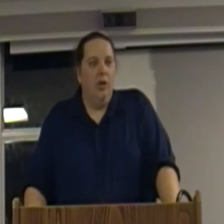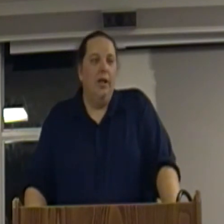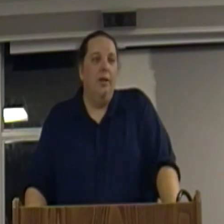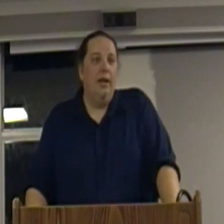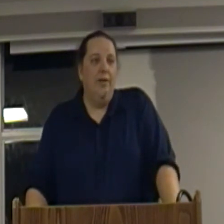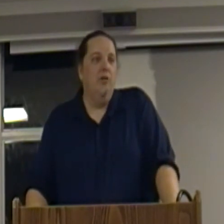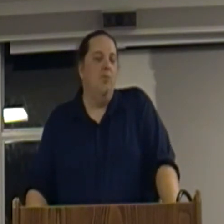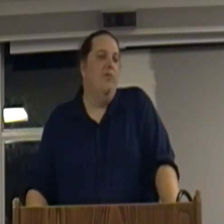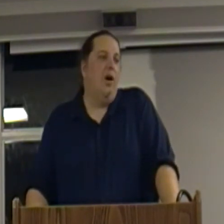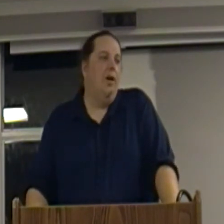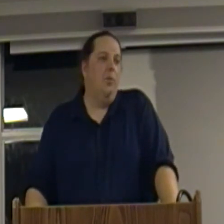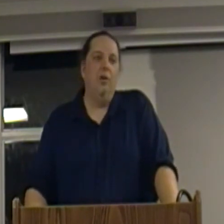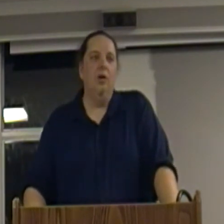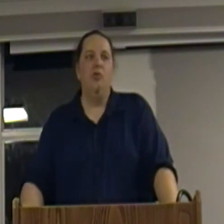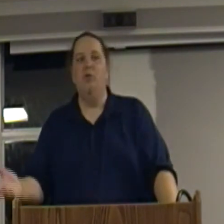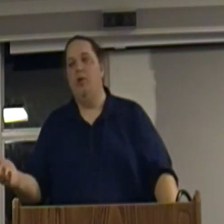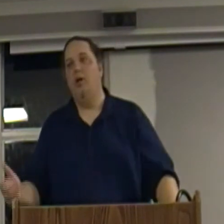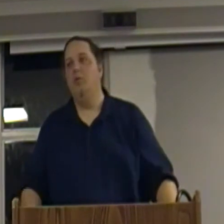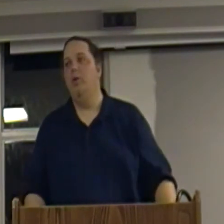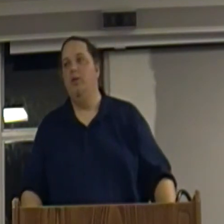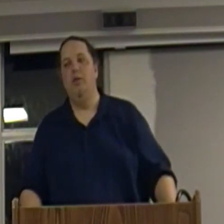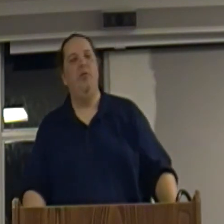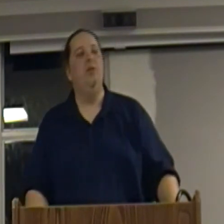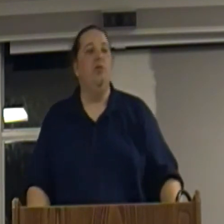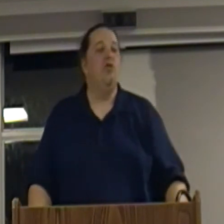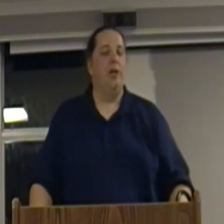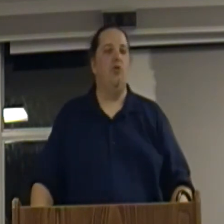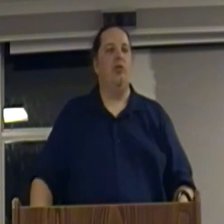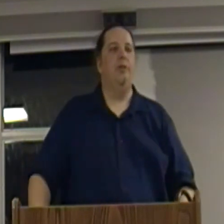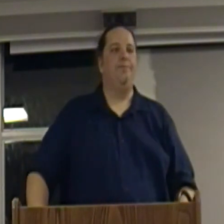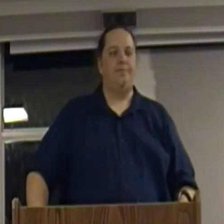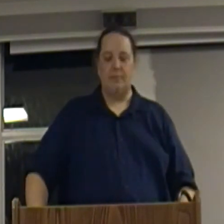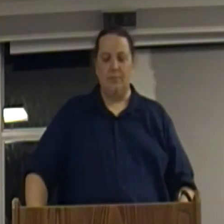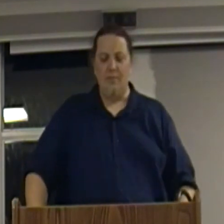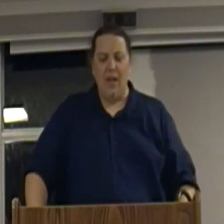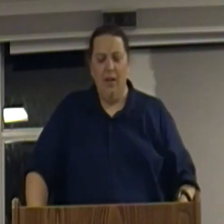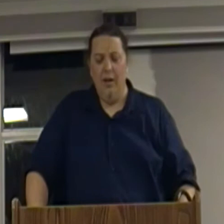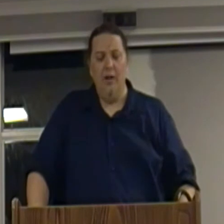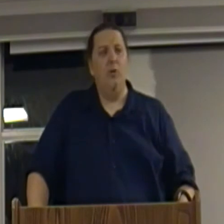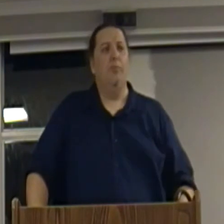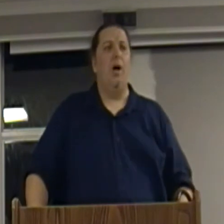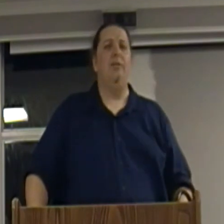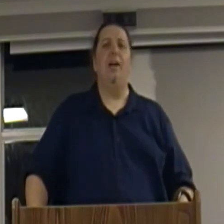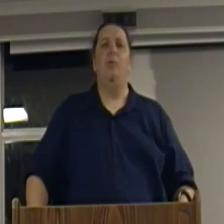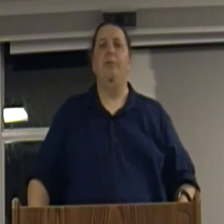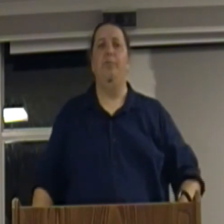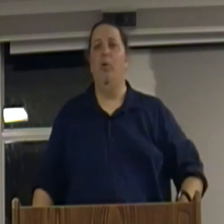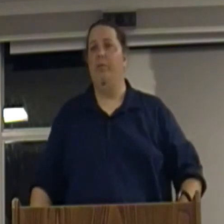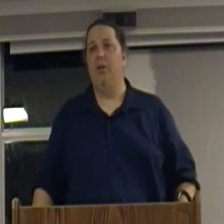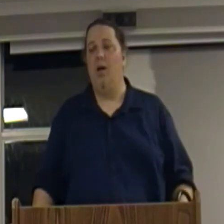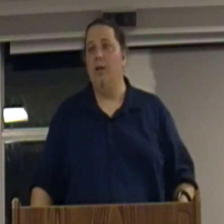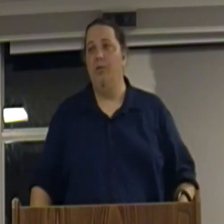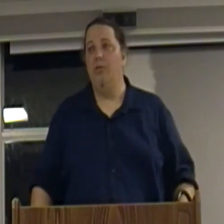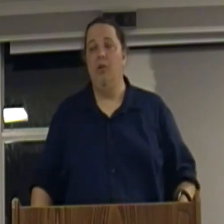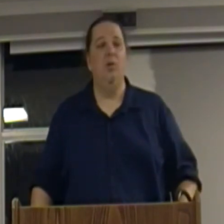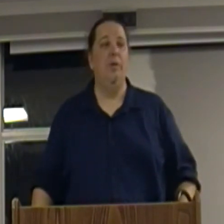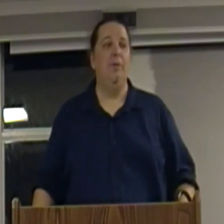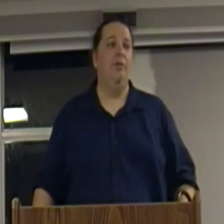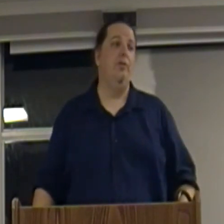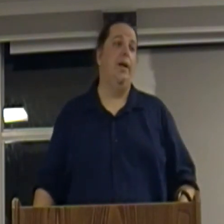you could and then you move on when the herds moved on, when the seasons changed. You know, if you were bogged down with belongings, you wouldn't have been able to do